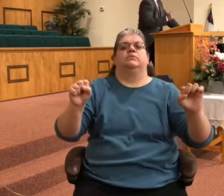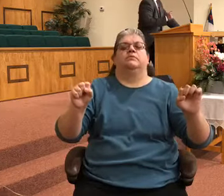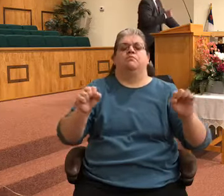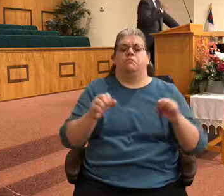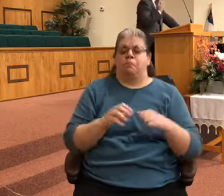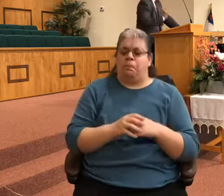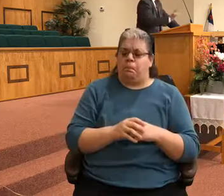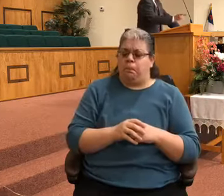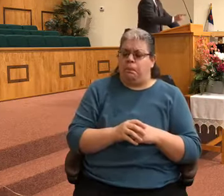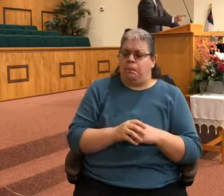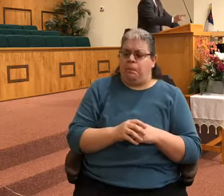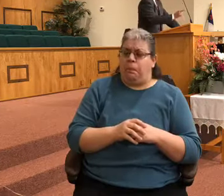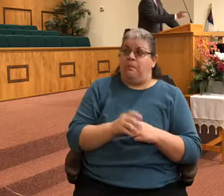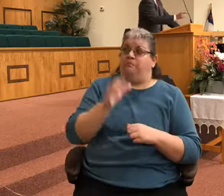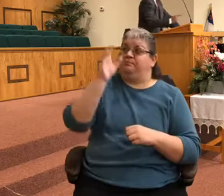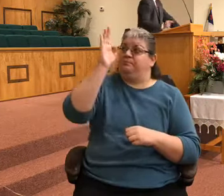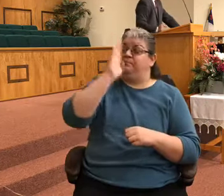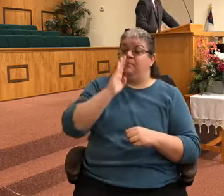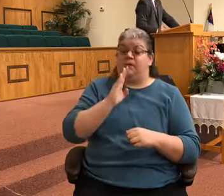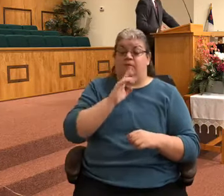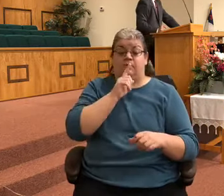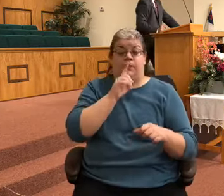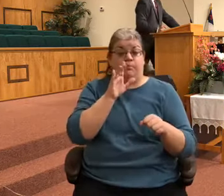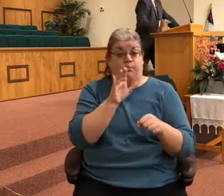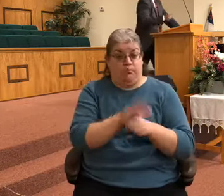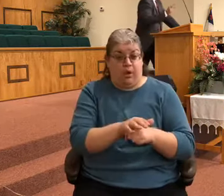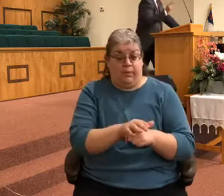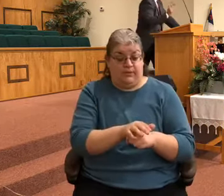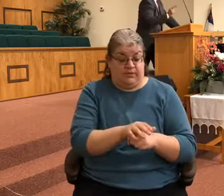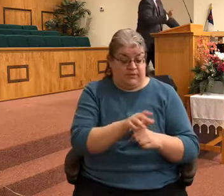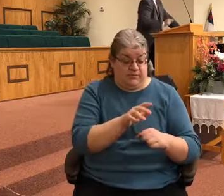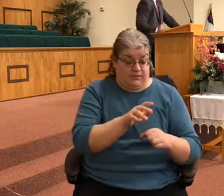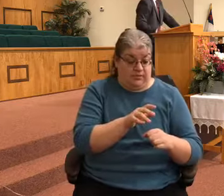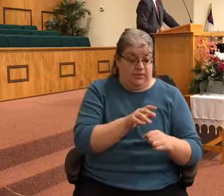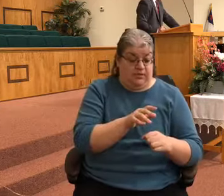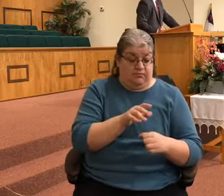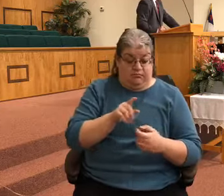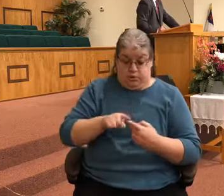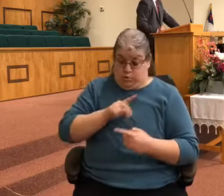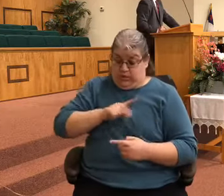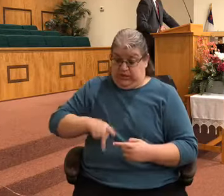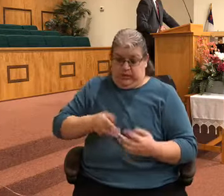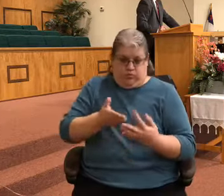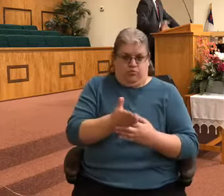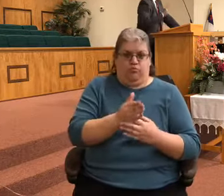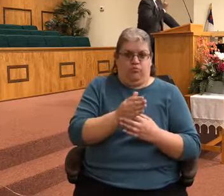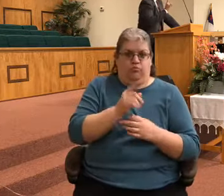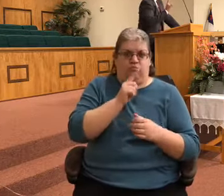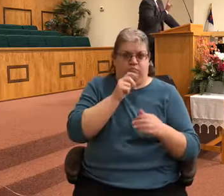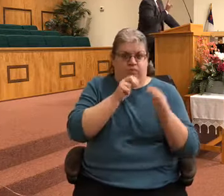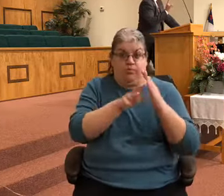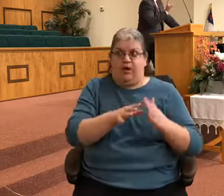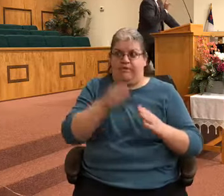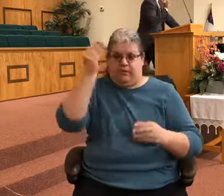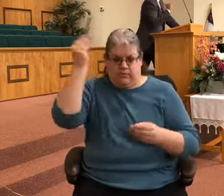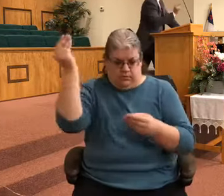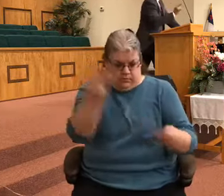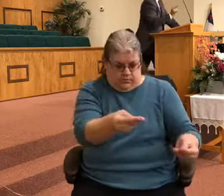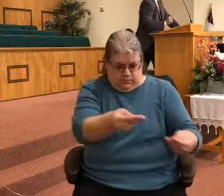God through the prophet to the king. This is the Lord's deliverance. One arrow would be shot.